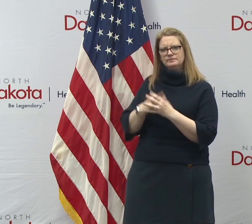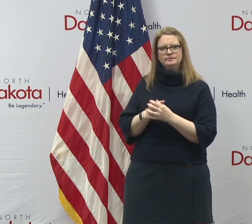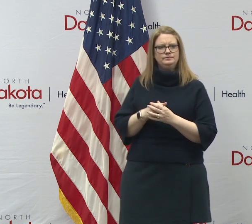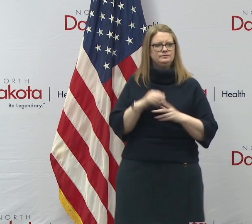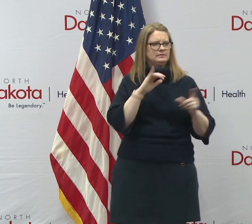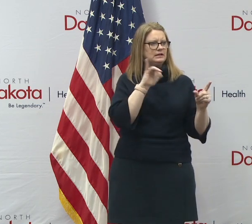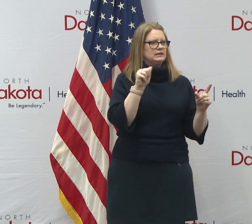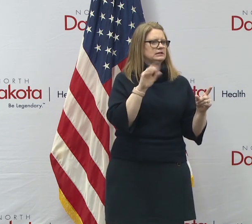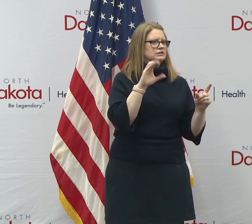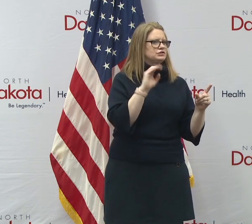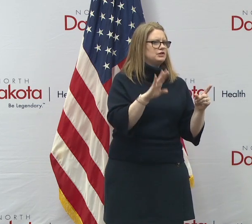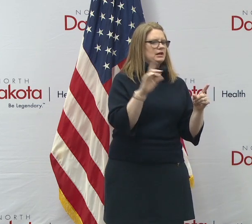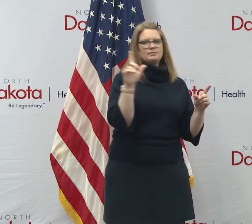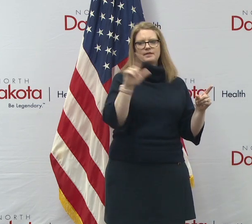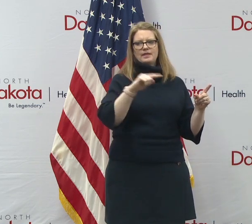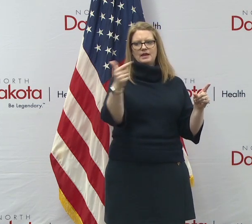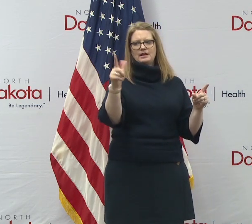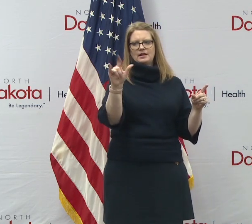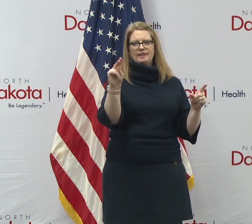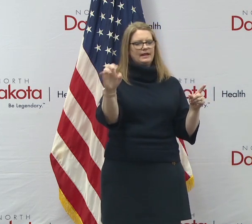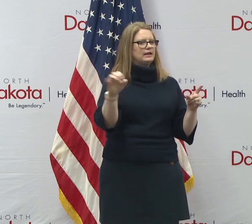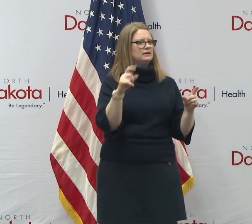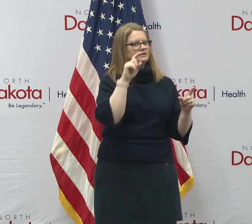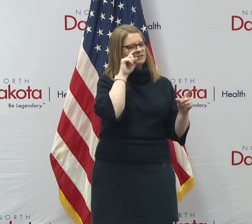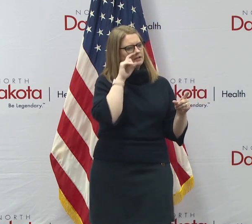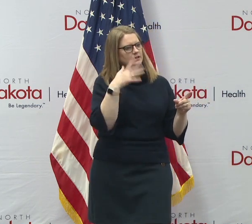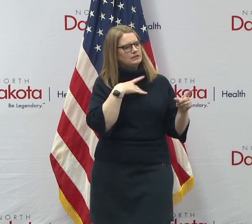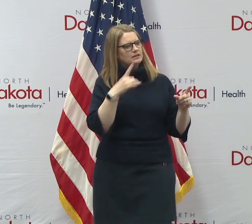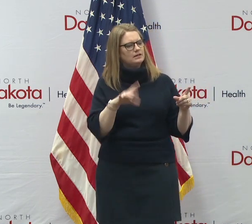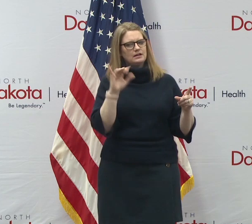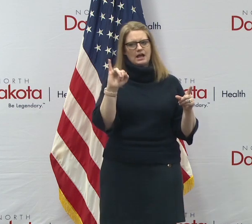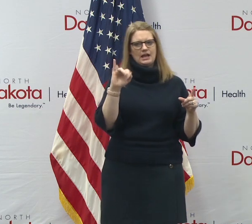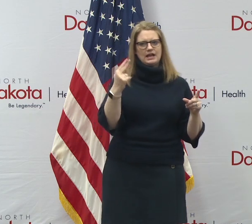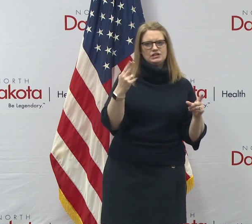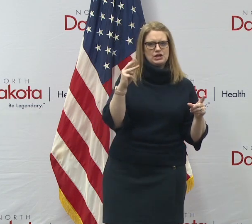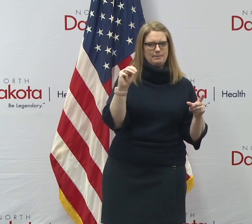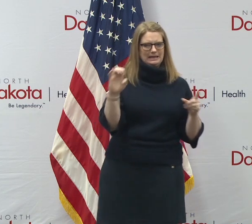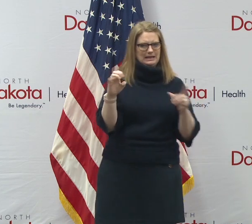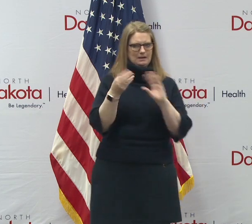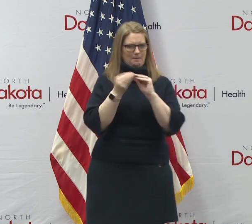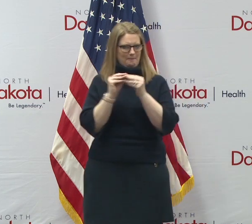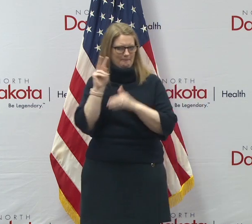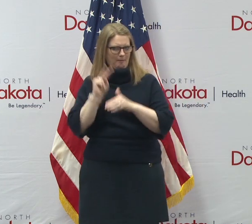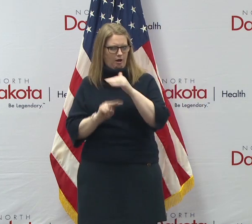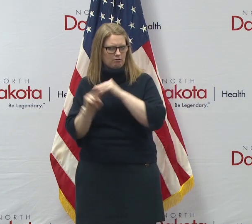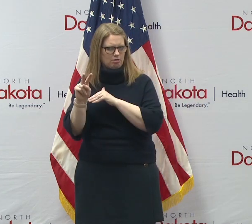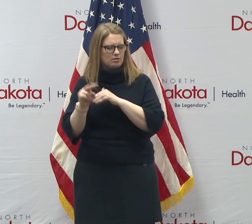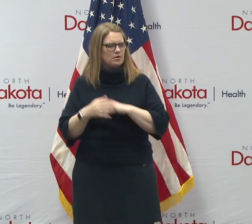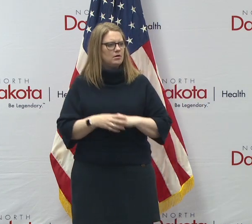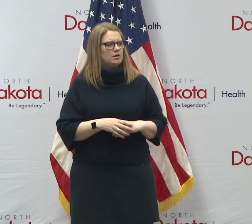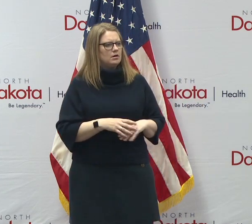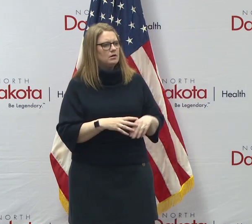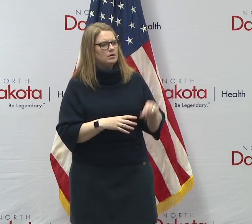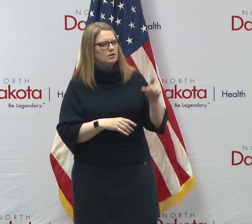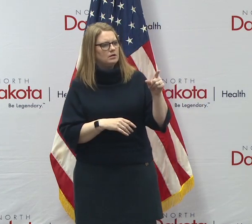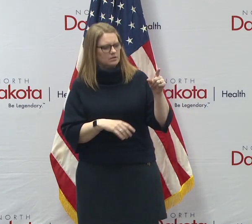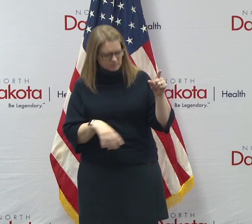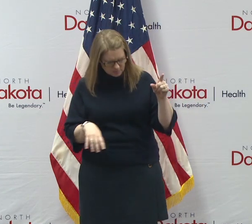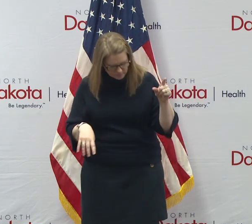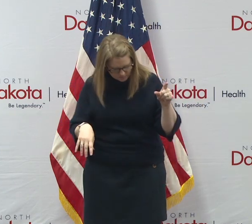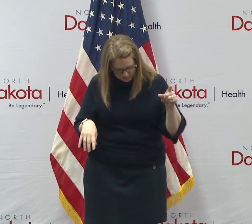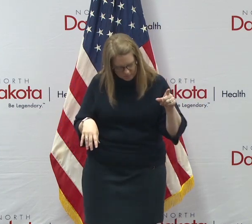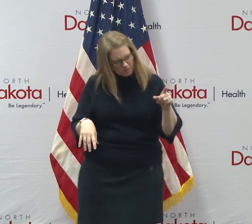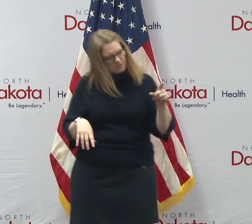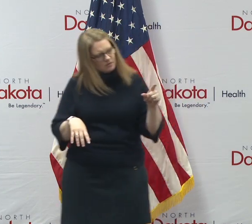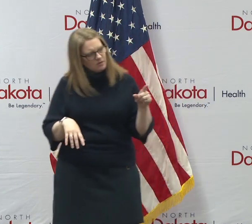Jacob and then Lane. Uh, going back to your dislike for the IHME model, as much as, uh, you have a problem with these models, a lot of